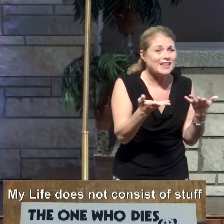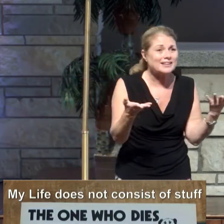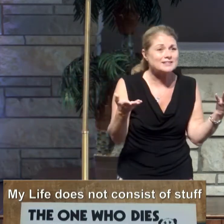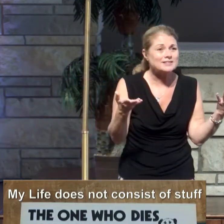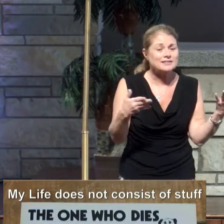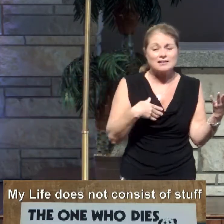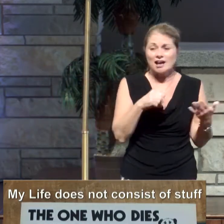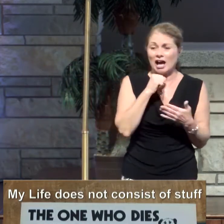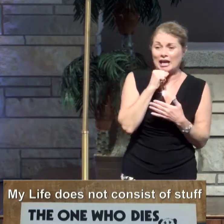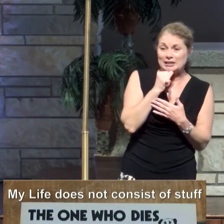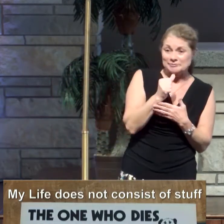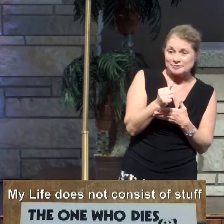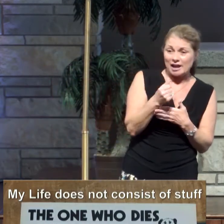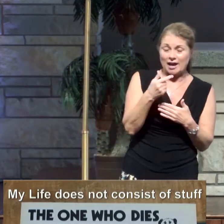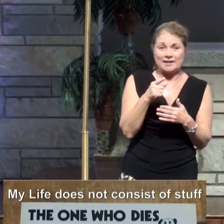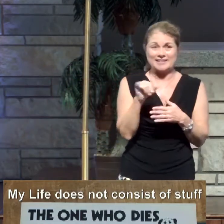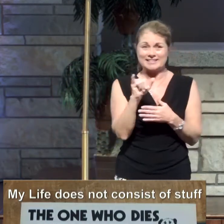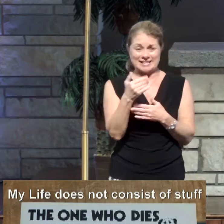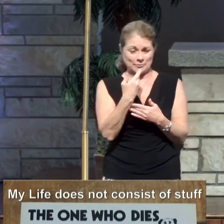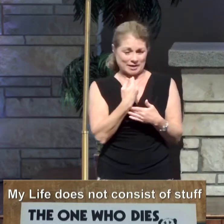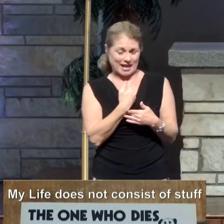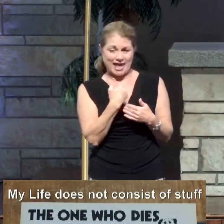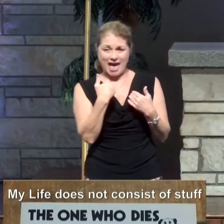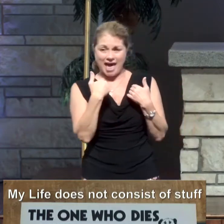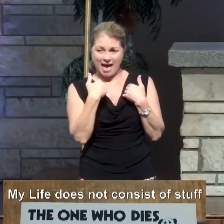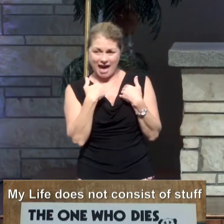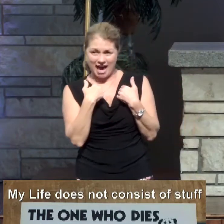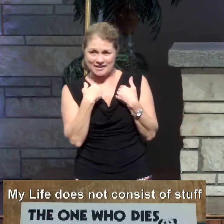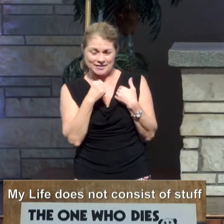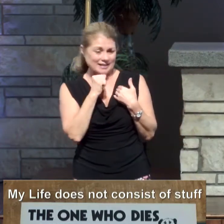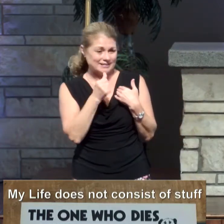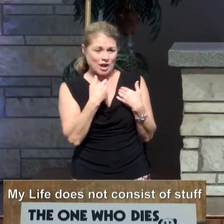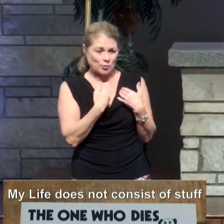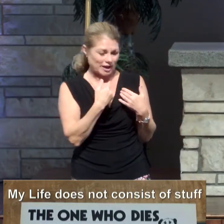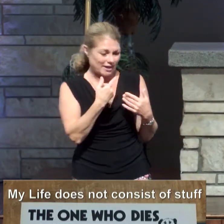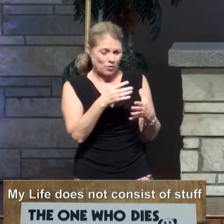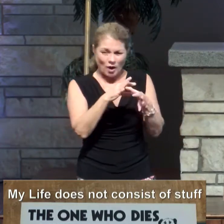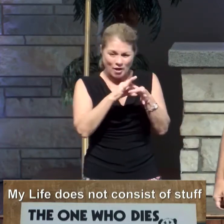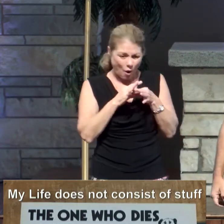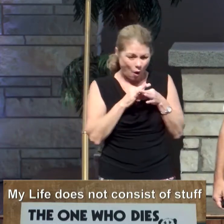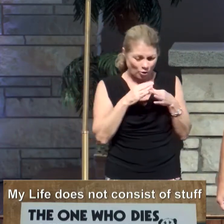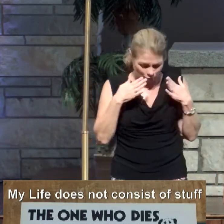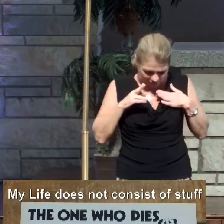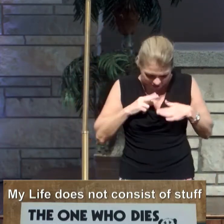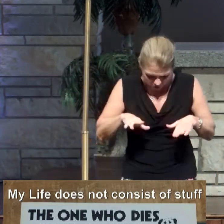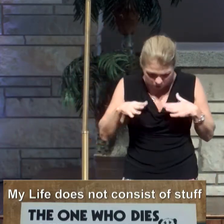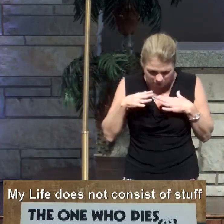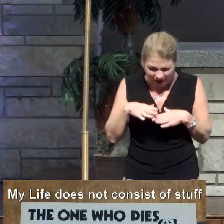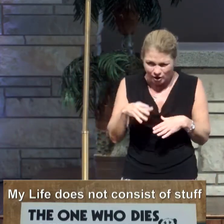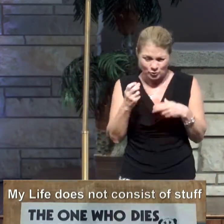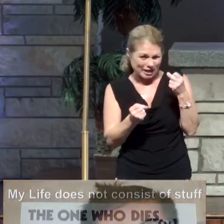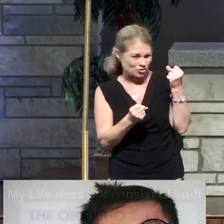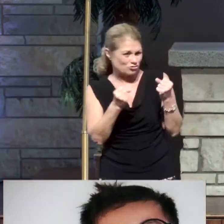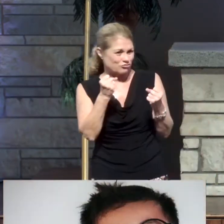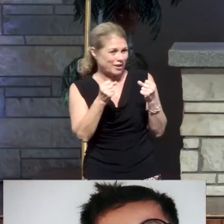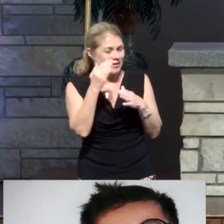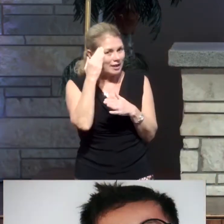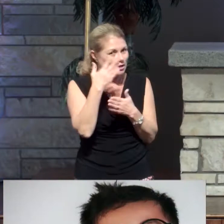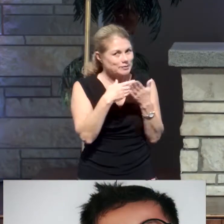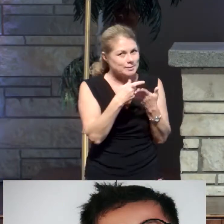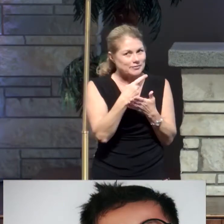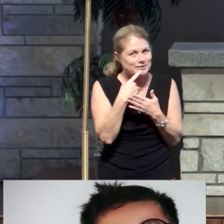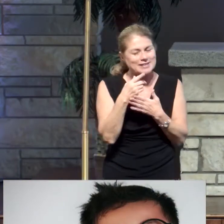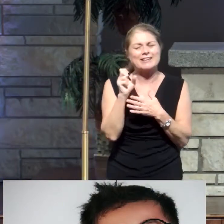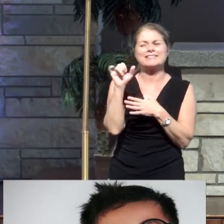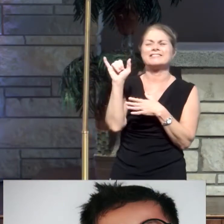am not what I have. I am not what I own. I am not what I wear. I am not what I drive. And I know some of you are out there sitting,